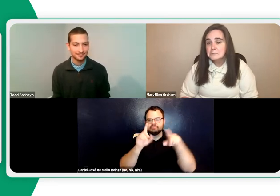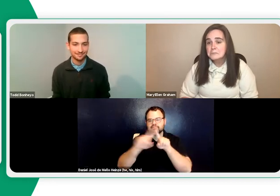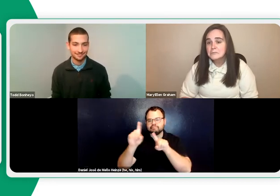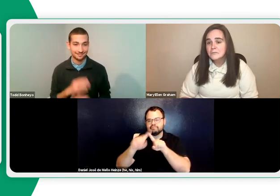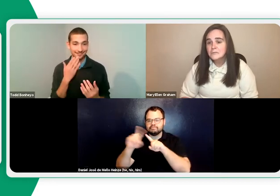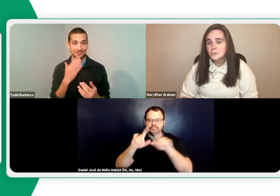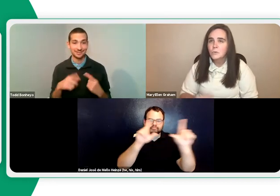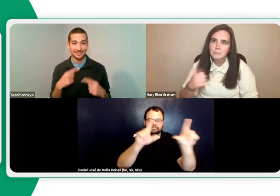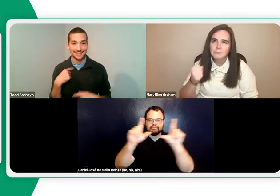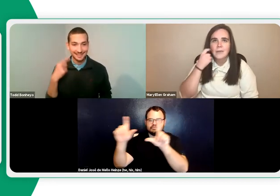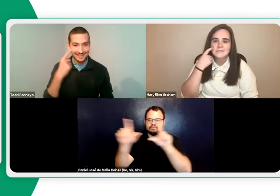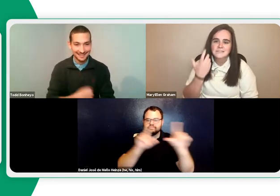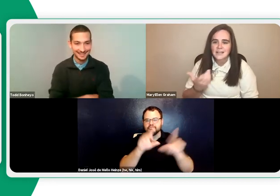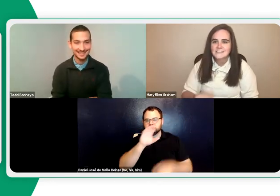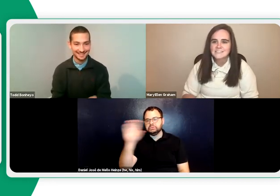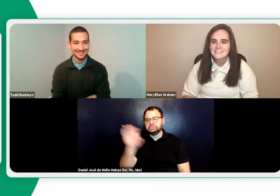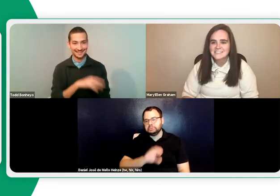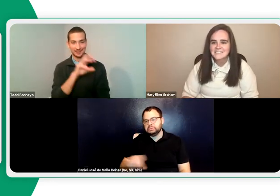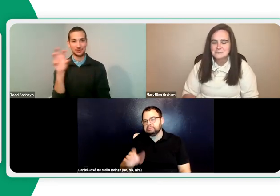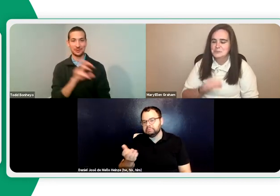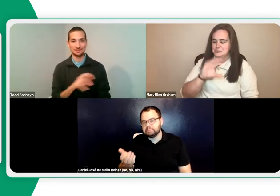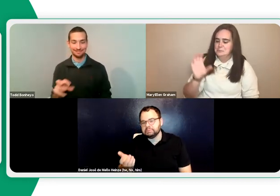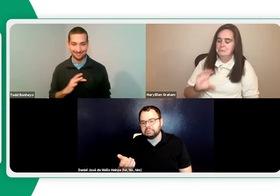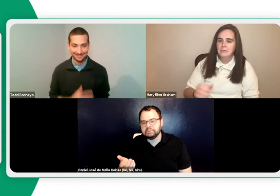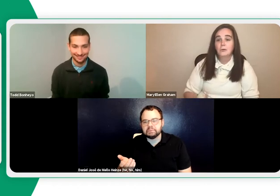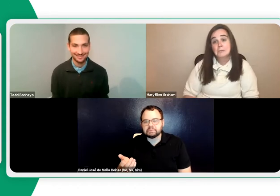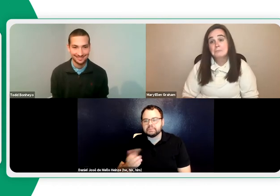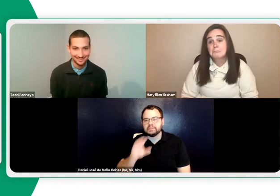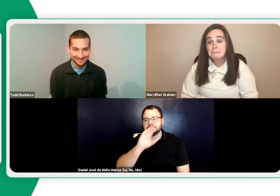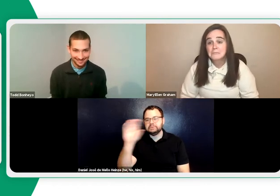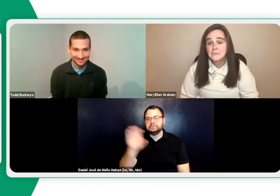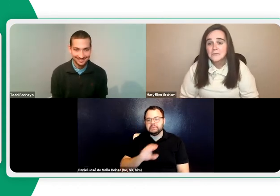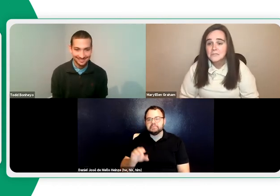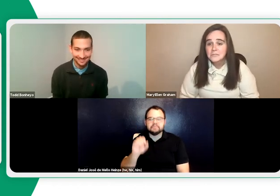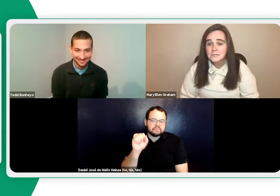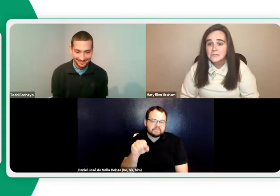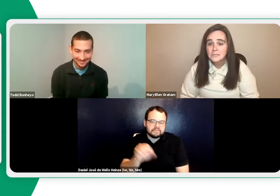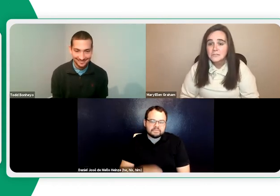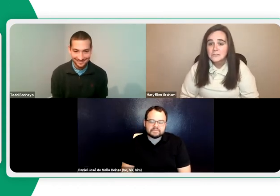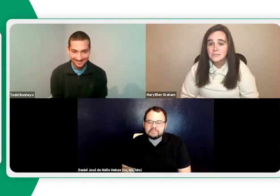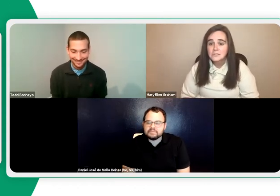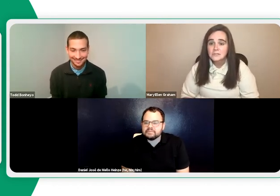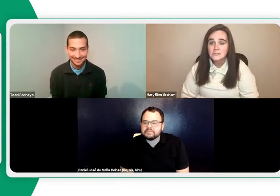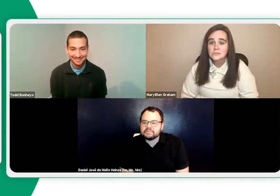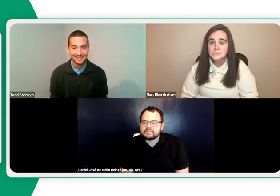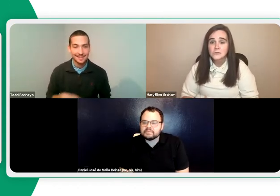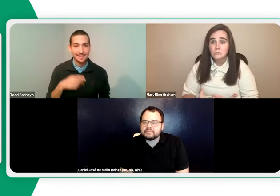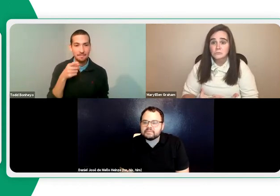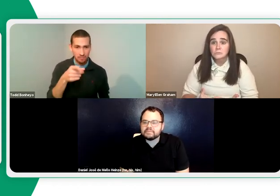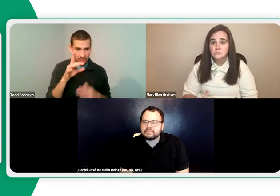because you see the different screens lined up on your monitor. We both think it's a good sign. Both Mary and Todd, we both believe it's a good sign.